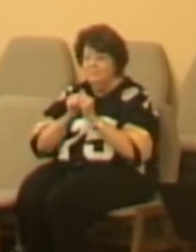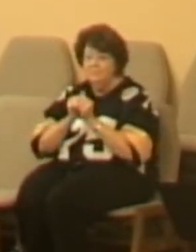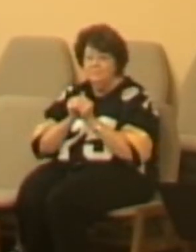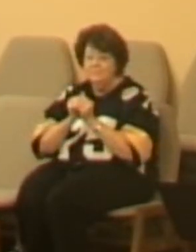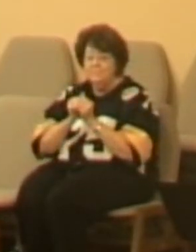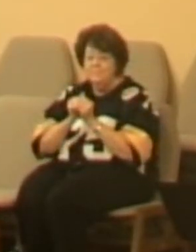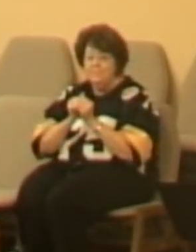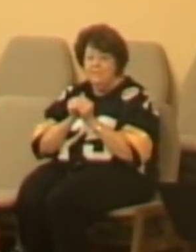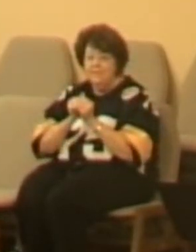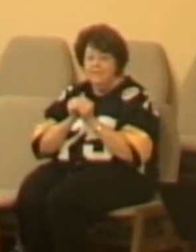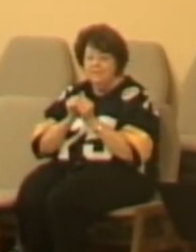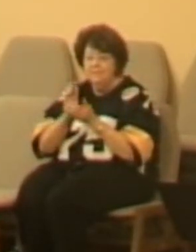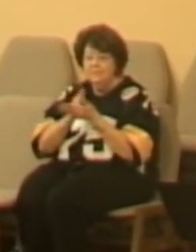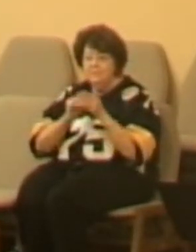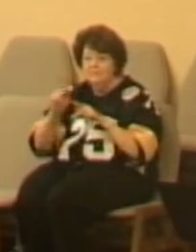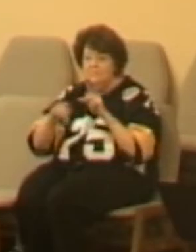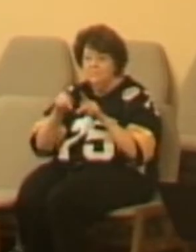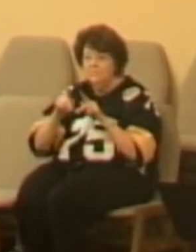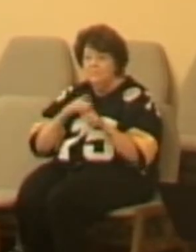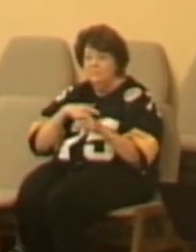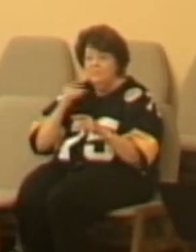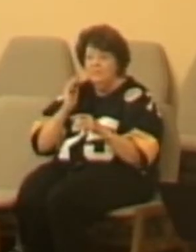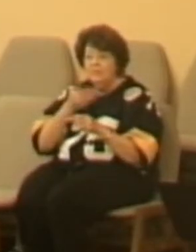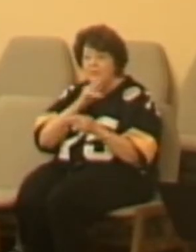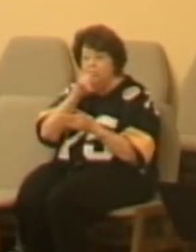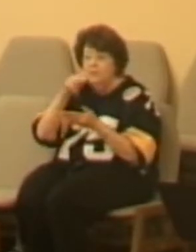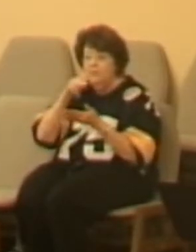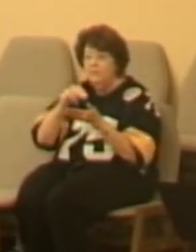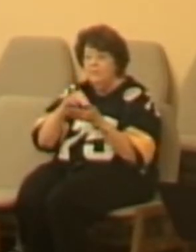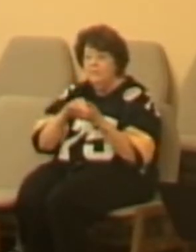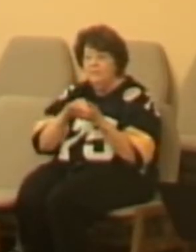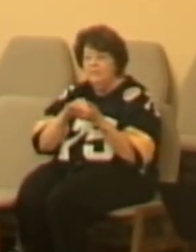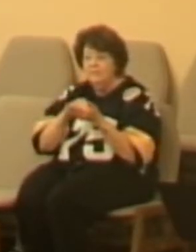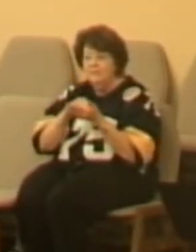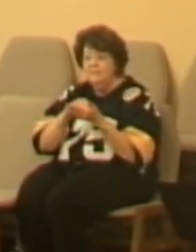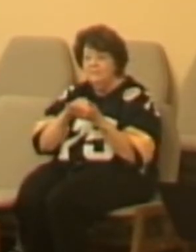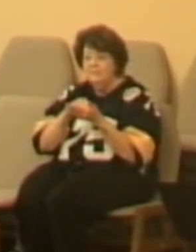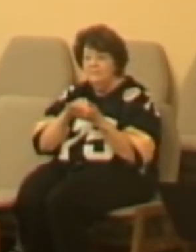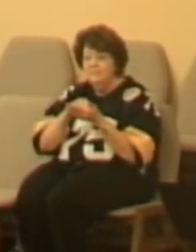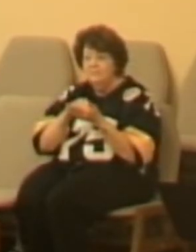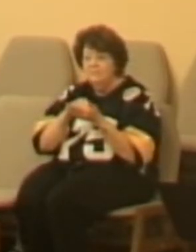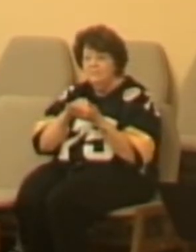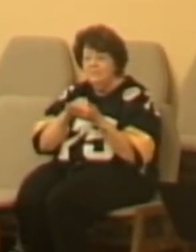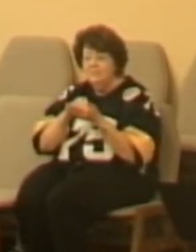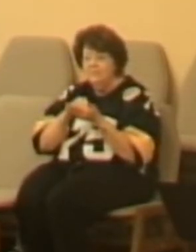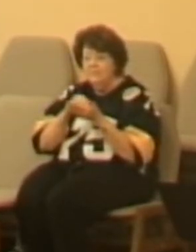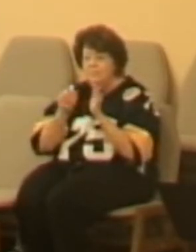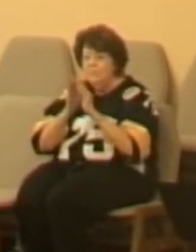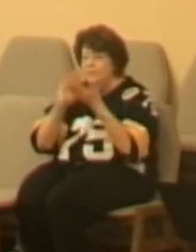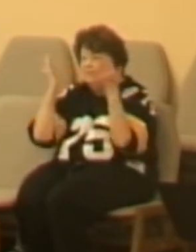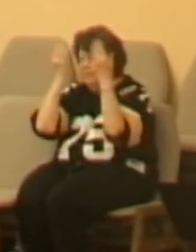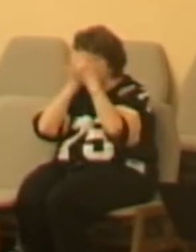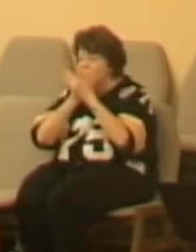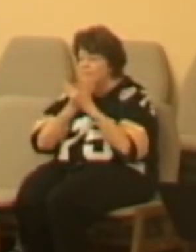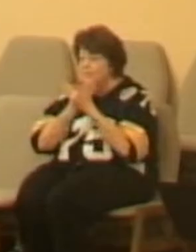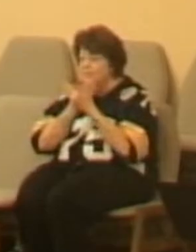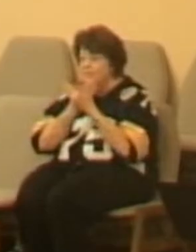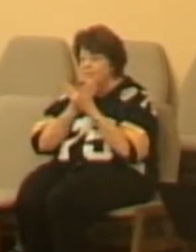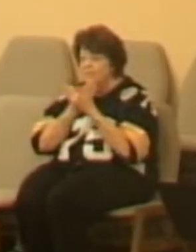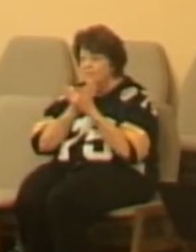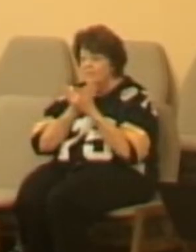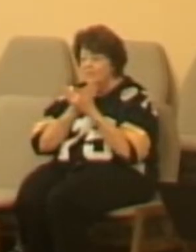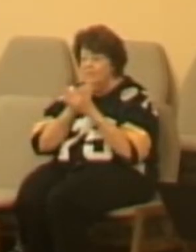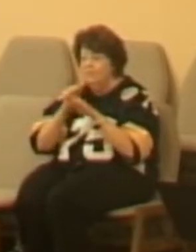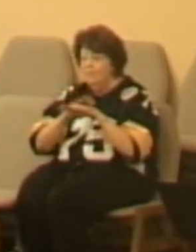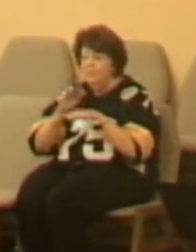And other people believe that the light came on for America on Friday. Can I suggest to you, I wonder, if Jesus